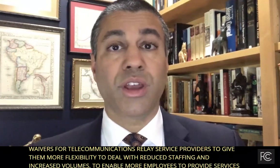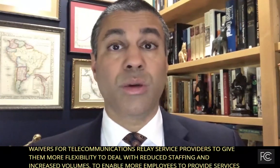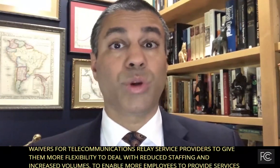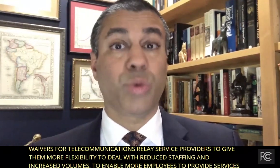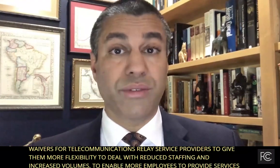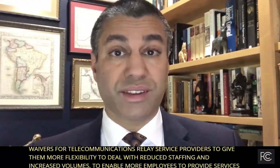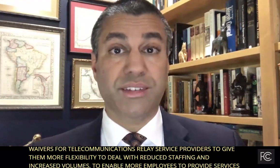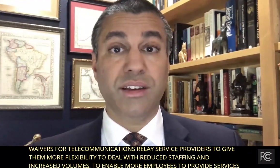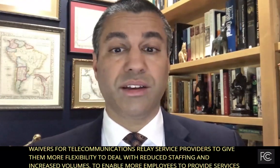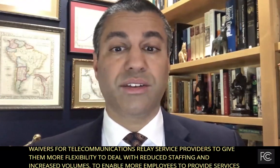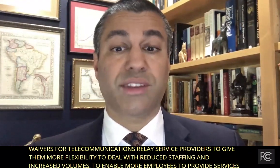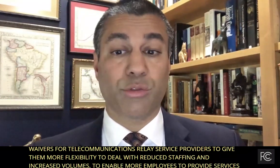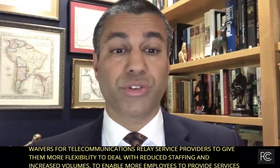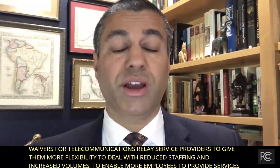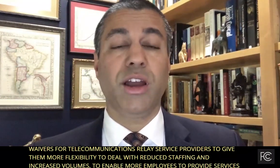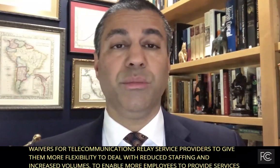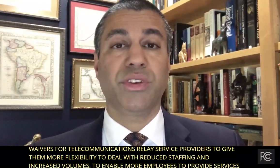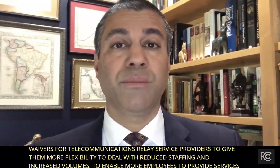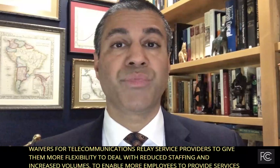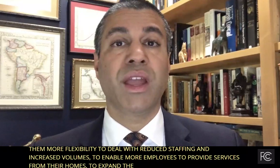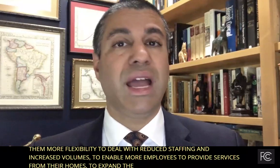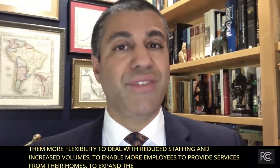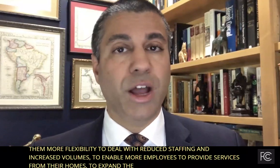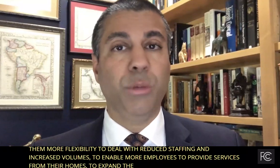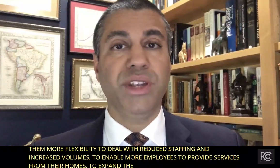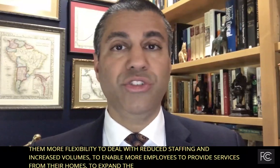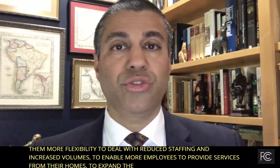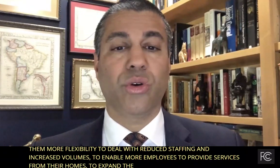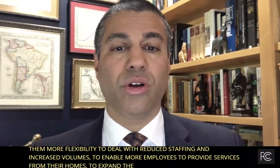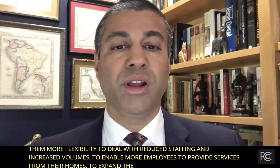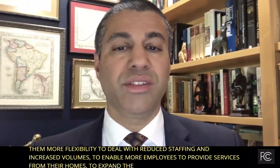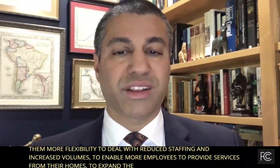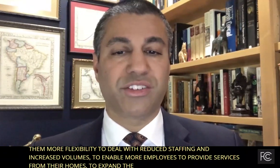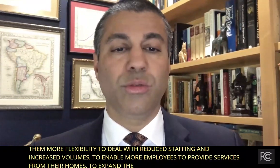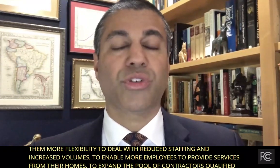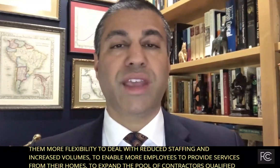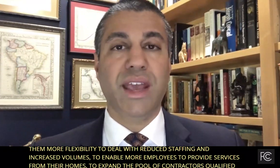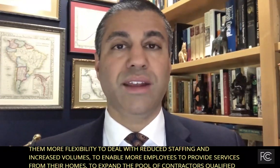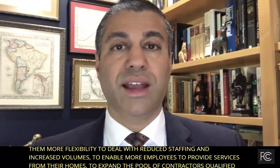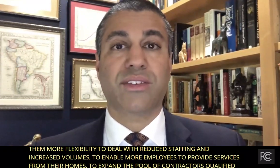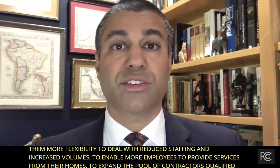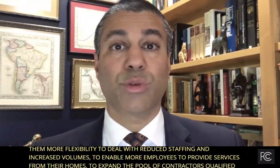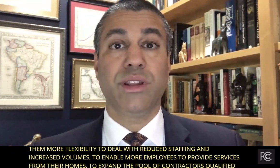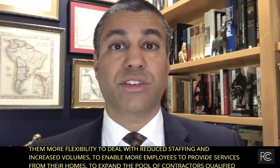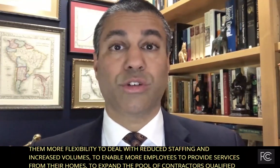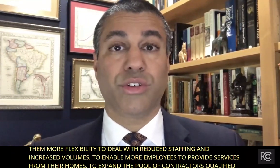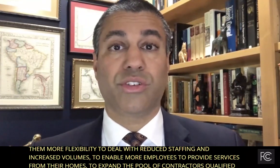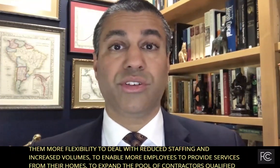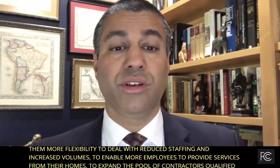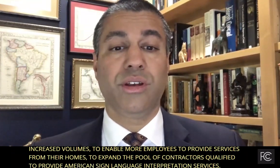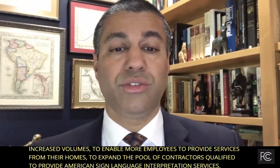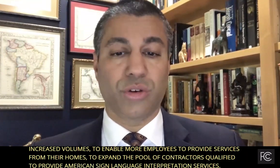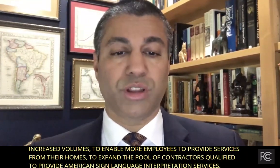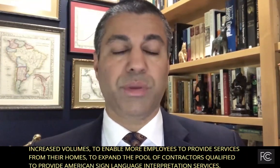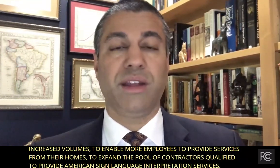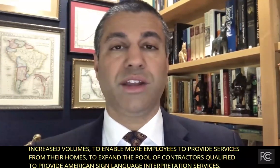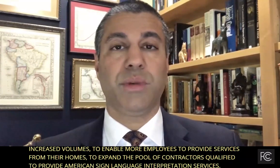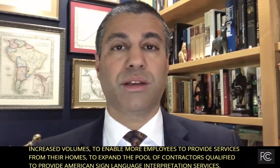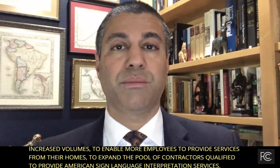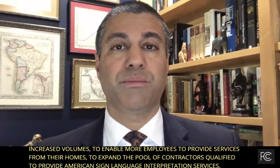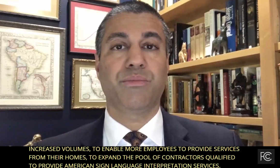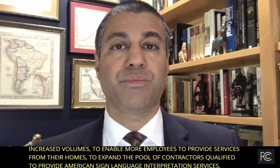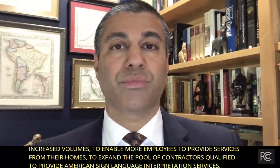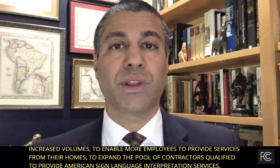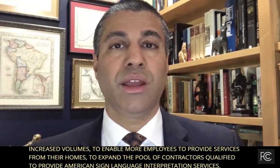waivers, which we have extended several times, have helped ensure that consumers can access relay services during the